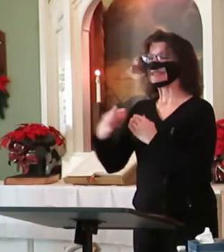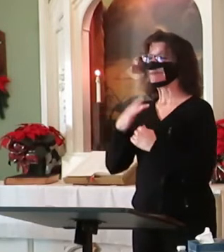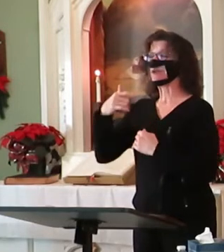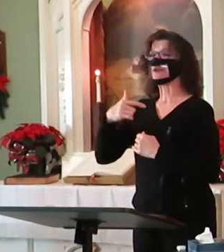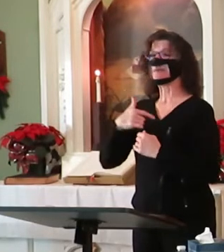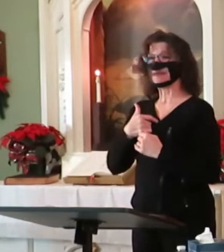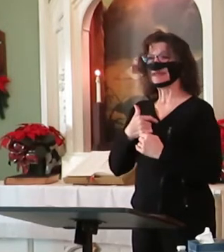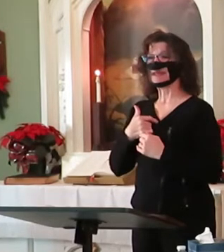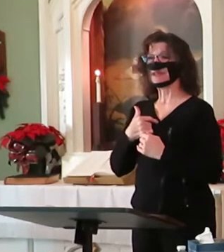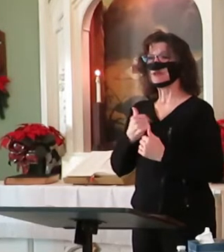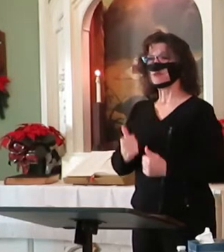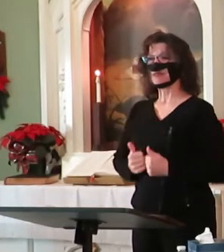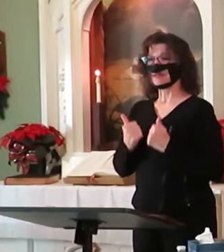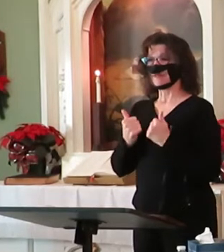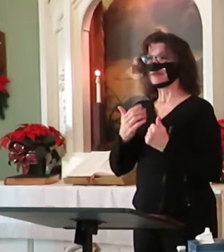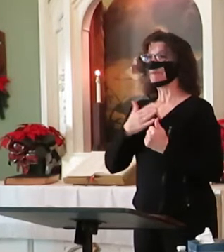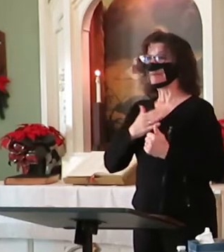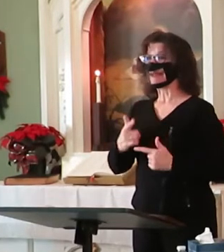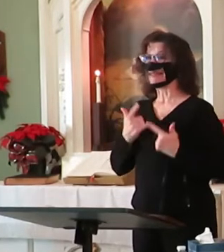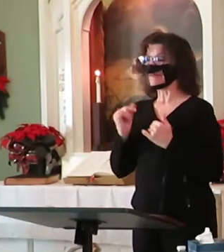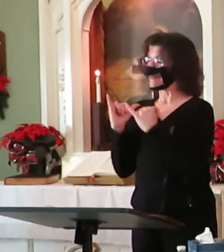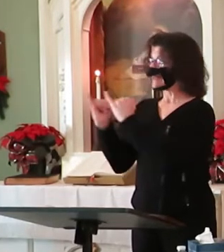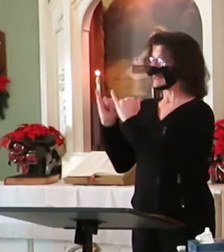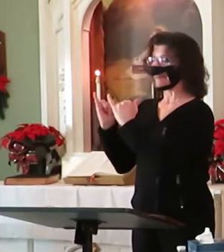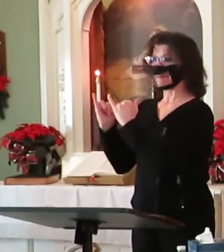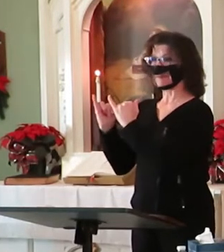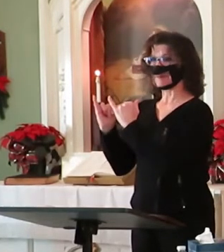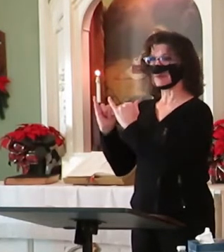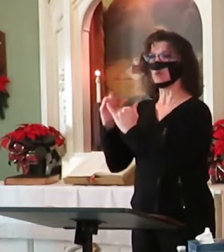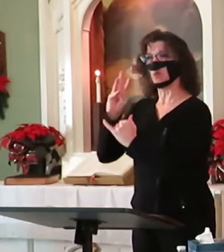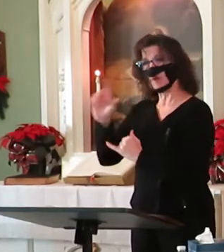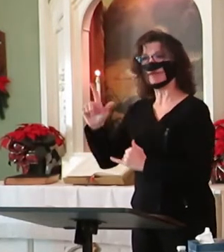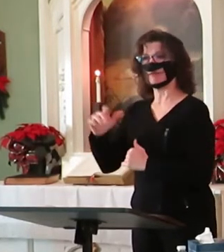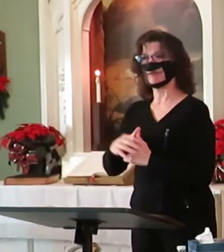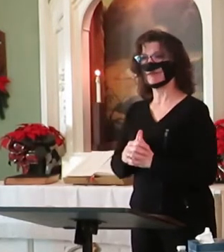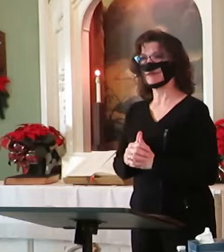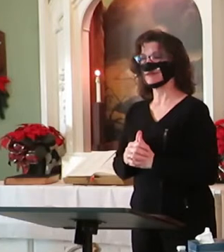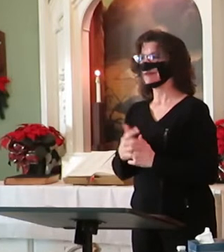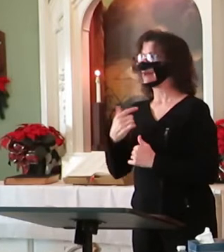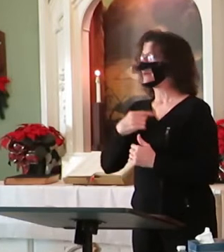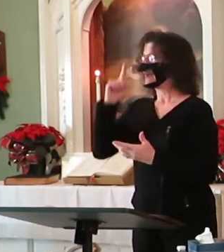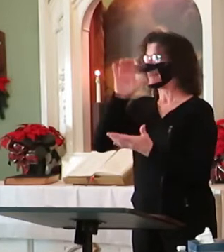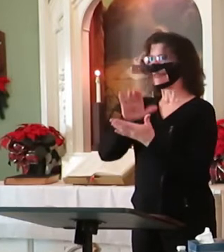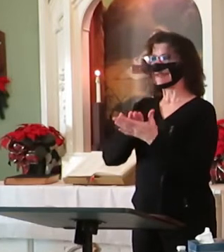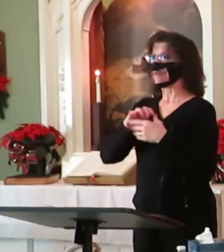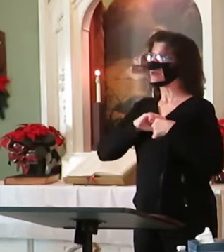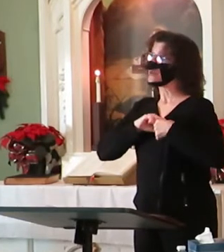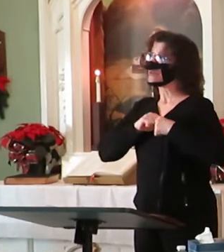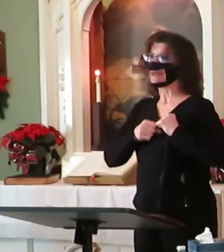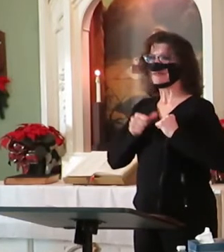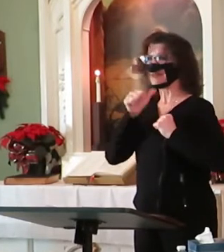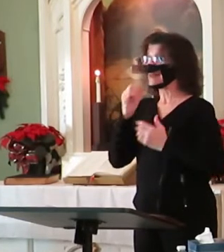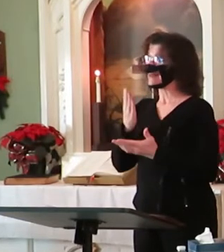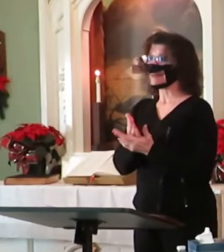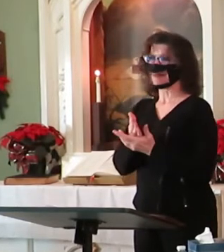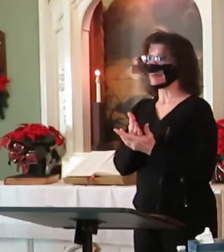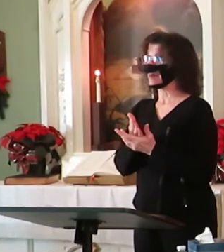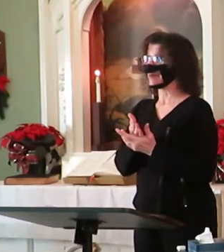well lived. And what I believe is that grieving never stops. It just takes on different avenues.